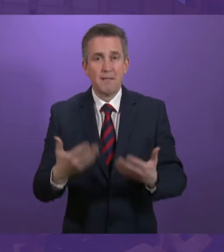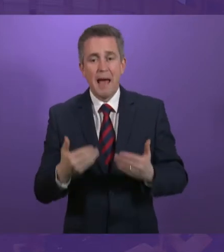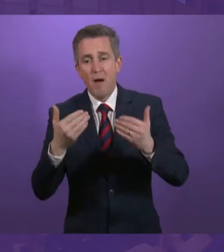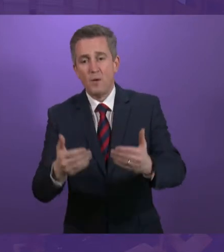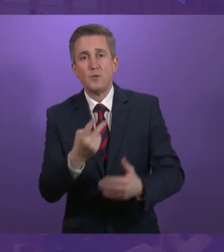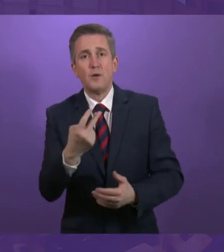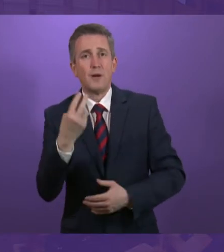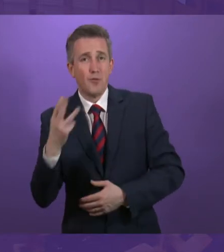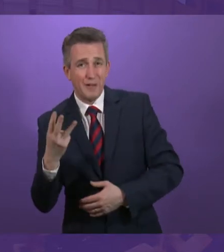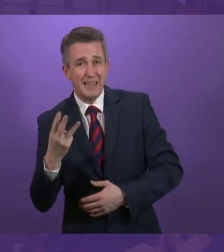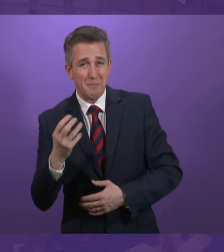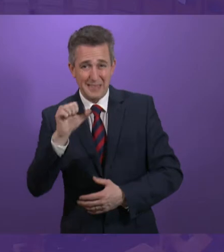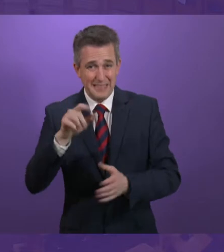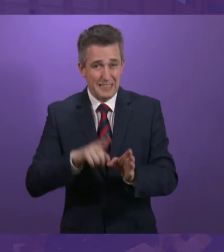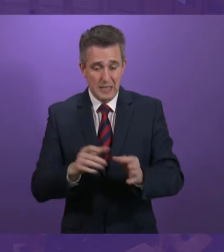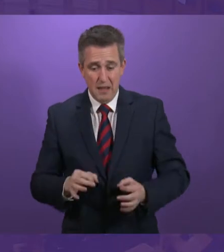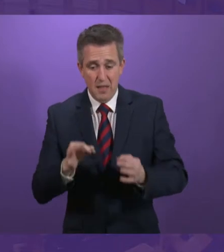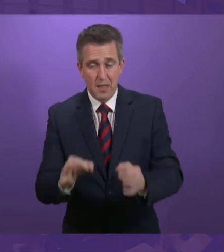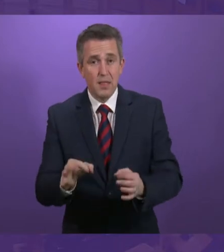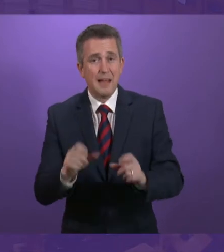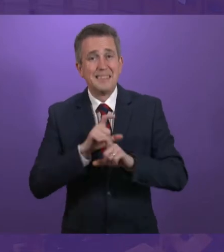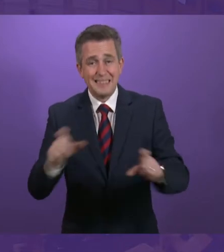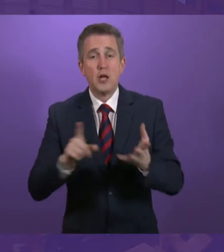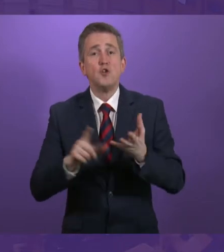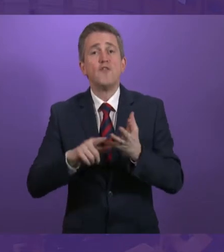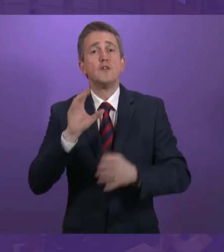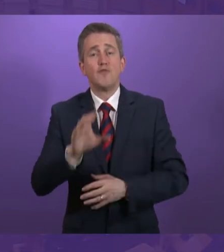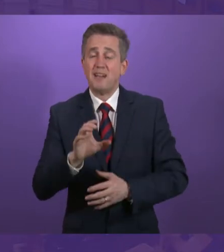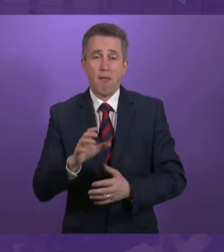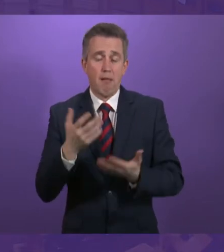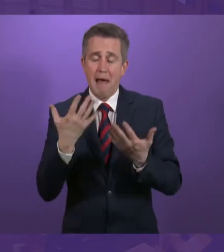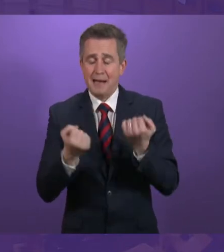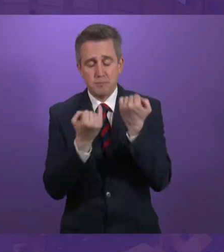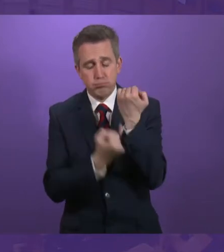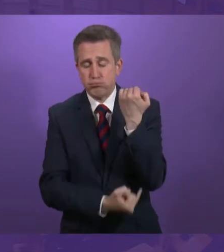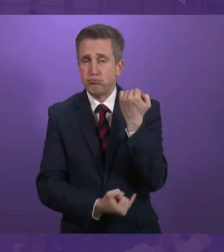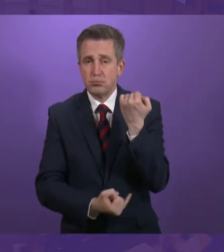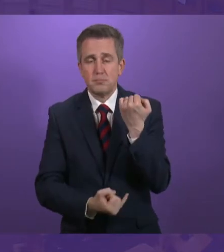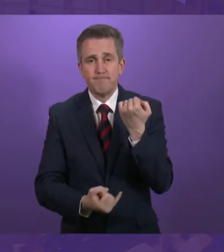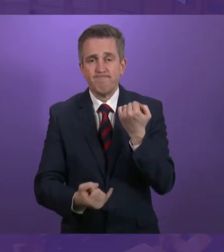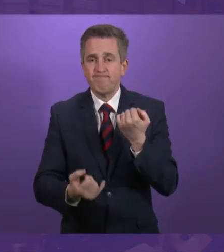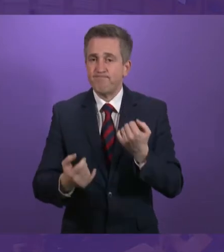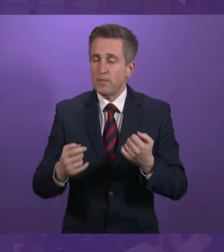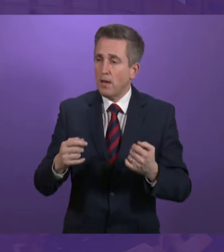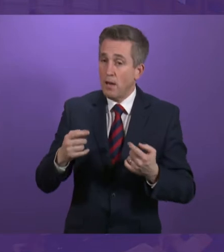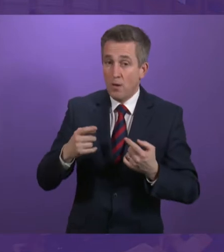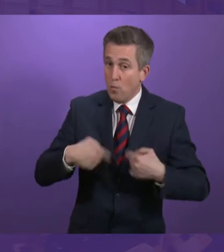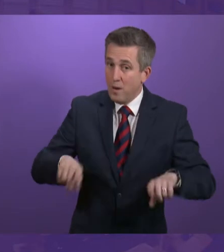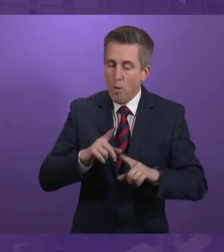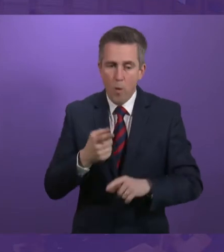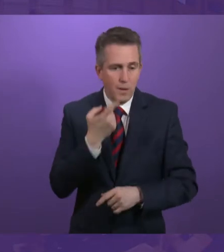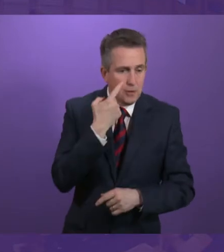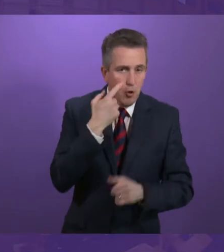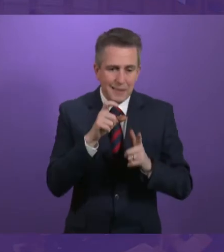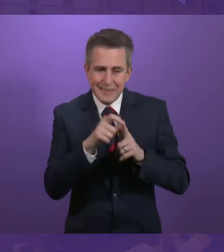six years later than planned and yet still fundamentally flawed. Presiding officer, we all need to learn lessons of these failures